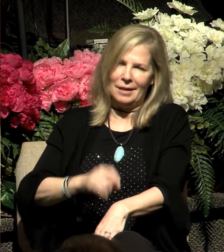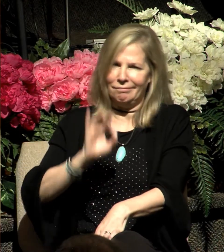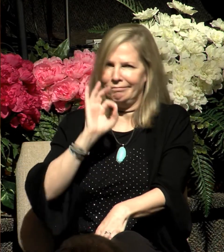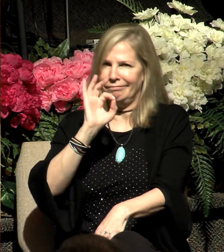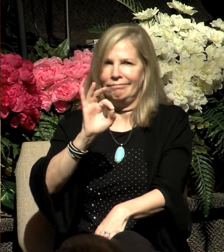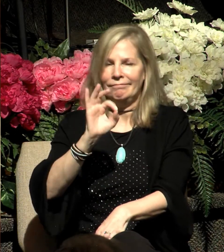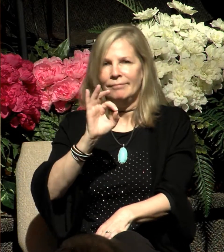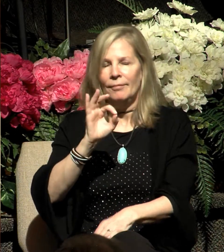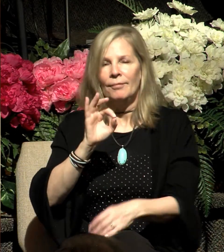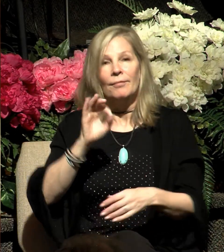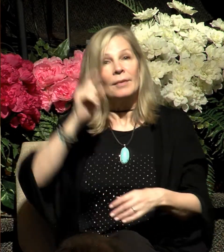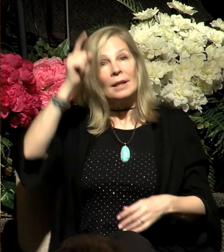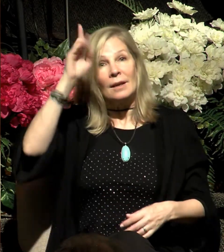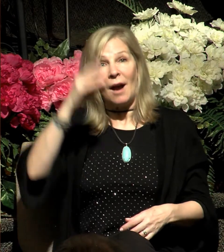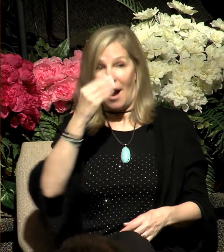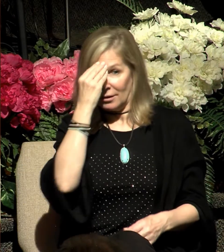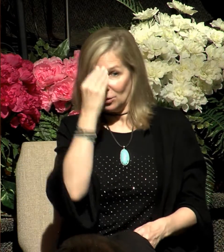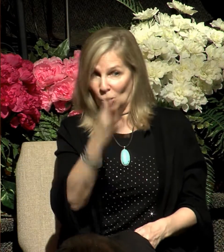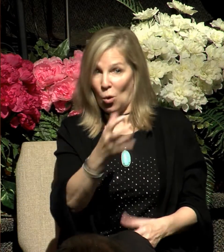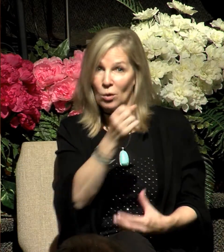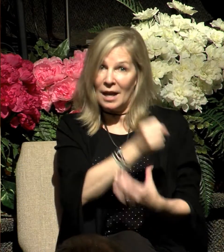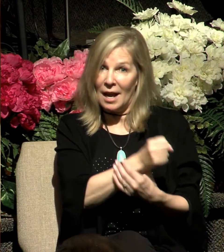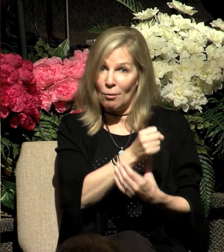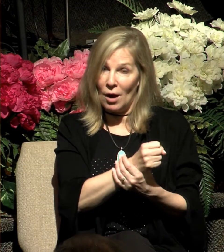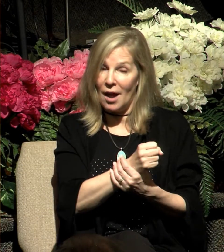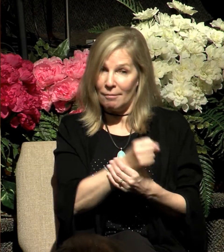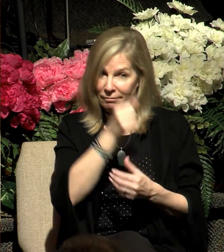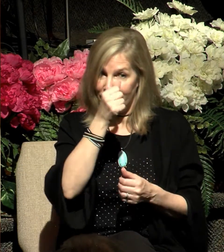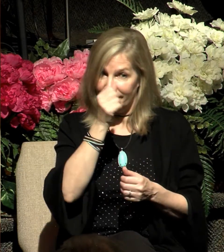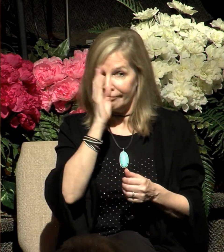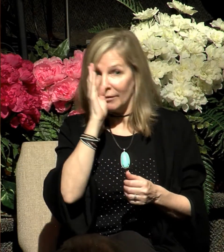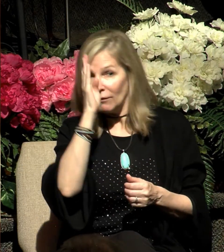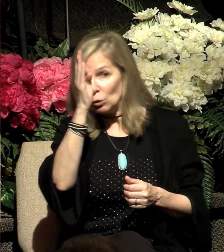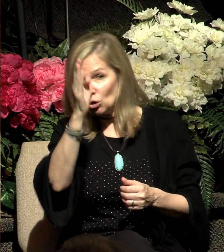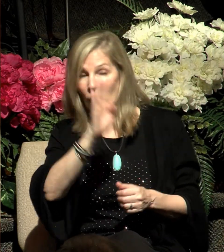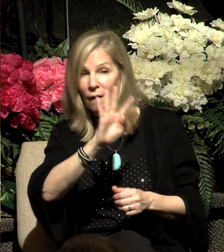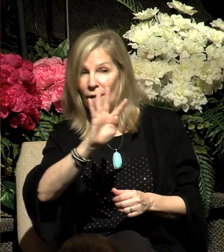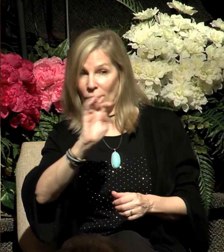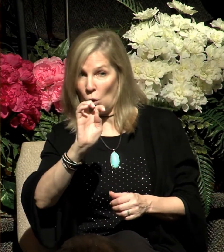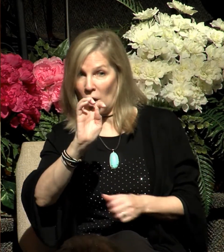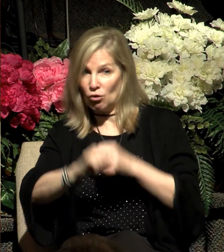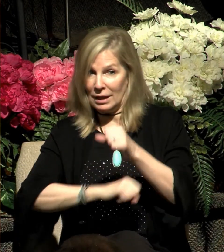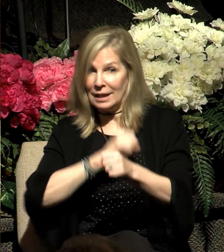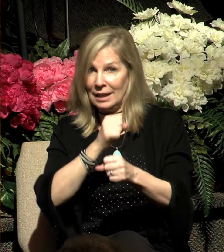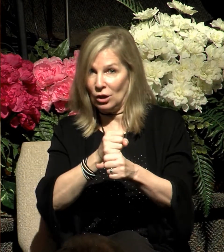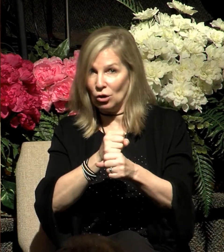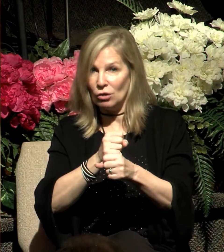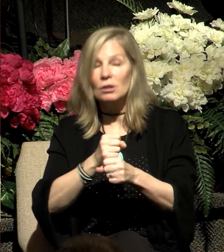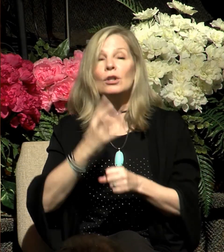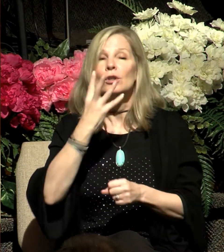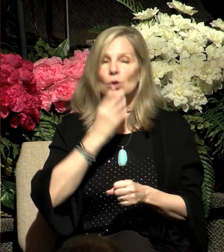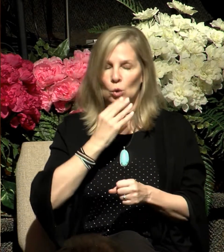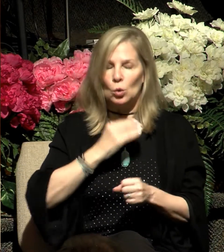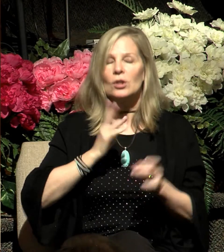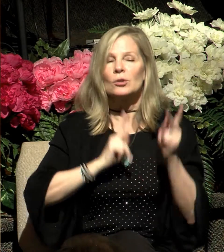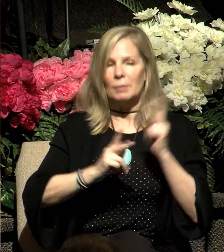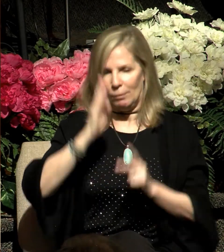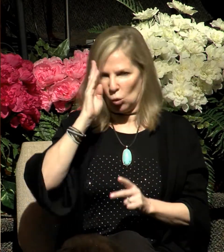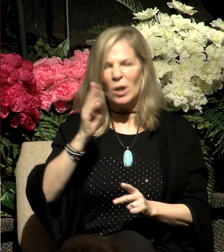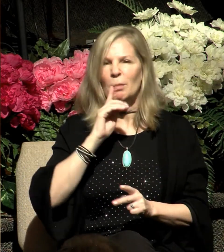Abraham that for 400 years the Jewish people would be foreigners, aliens in a foreign land. Just